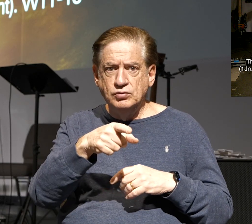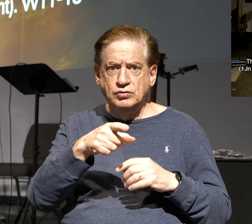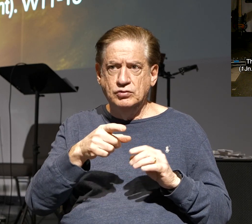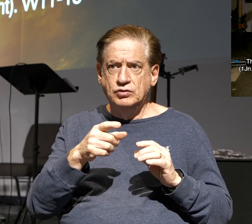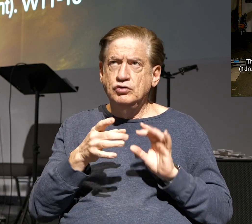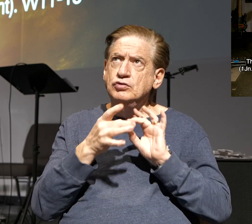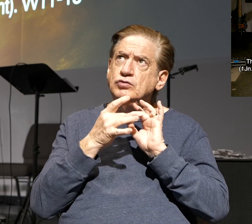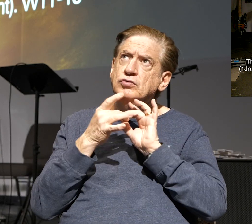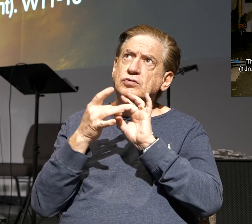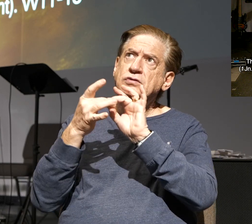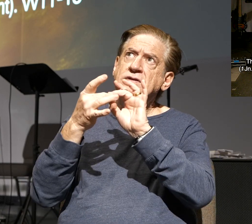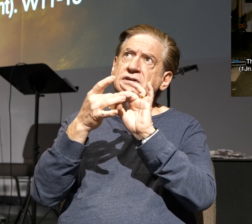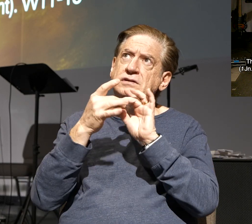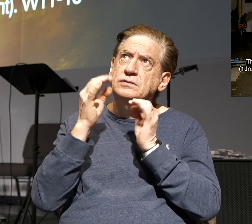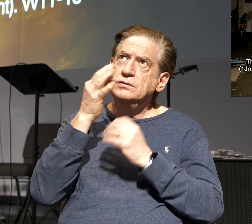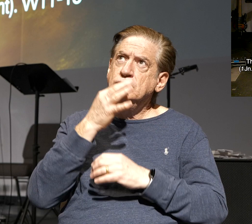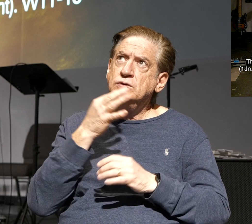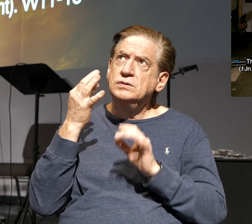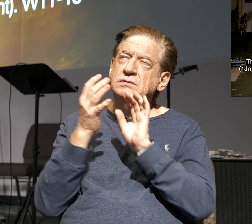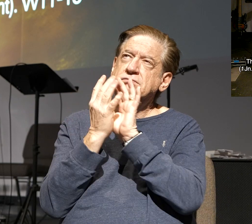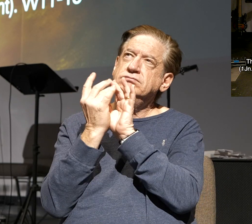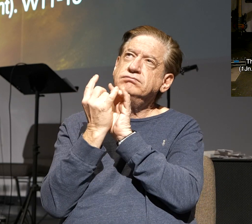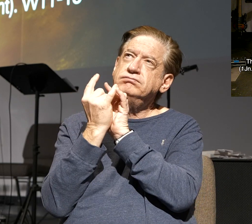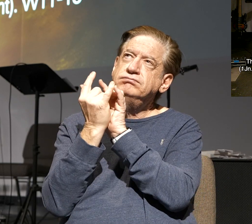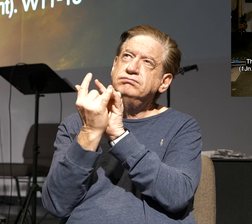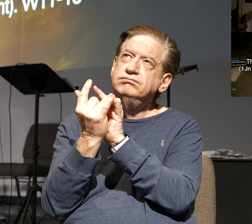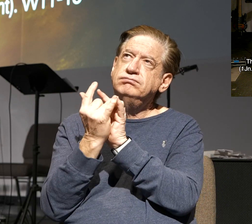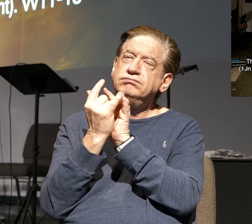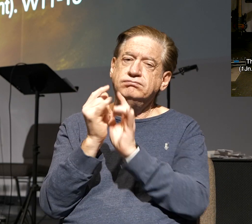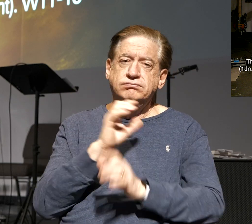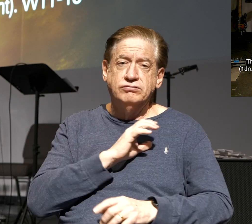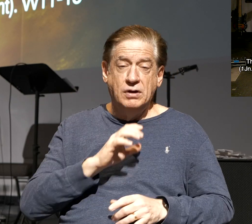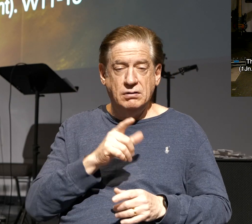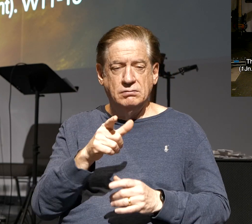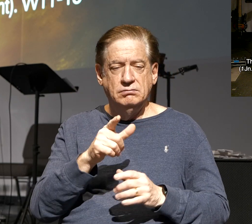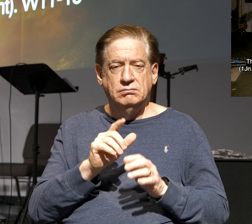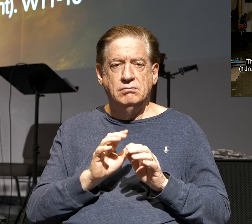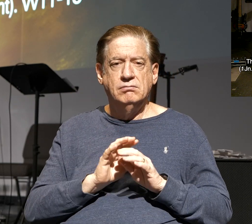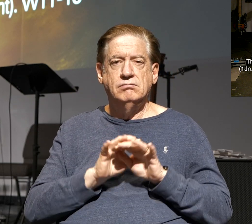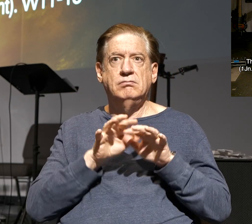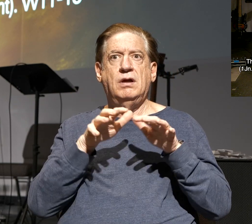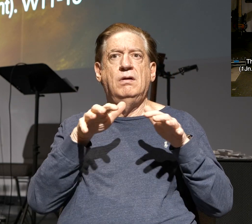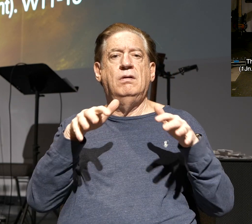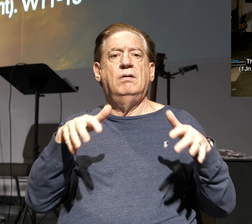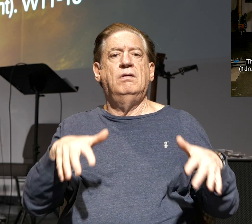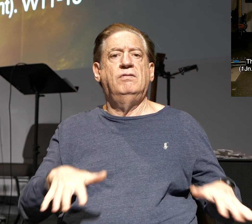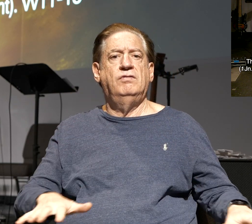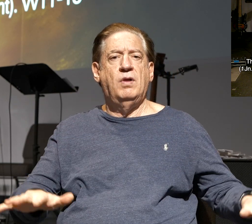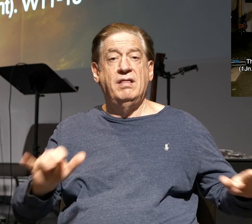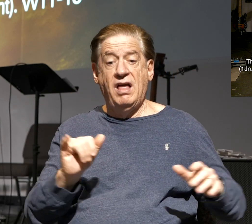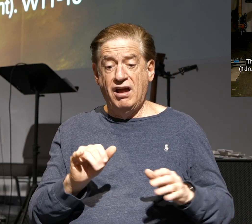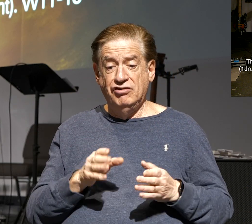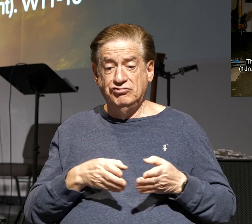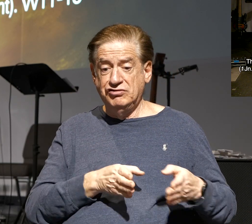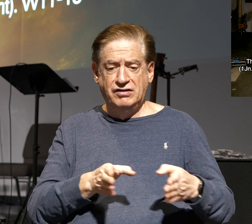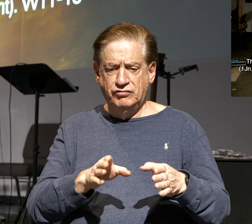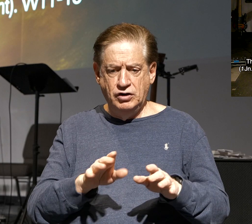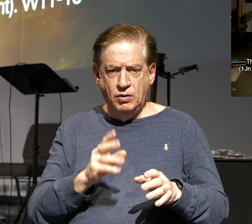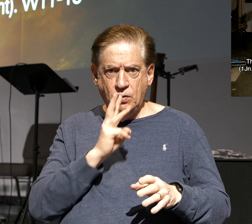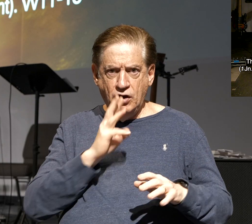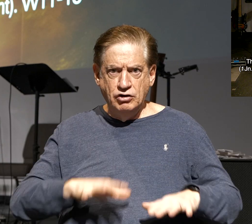and communion with Christ, you're going to have increased and abounding. The word abounding literally means overflowing, like a river overflowing its banks,